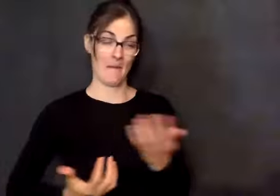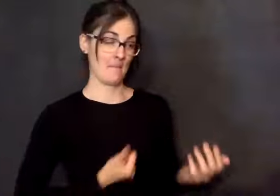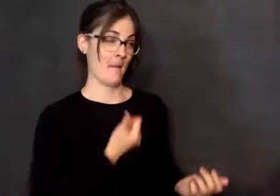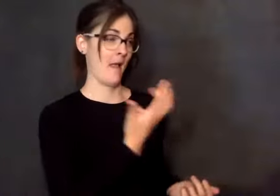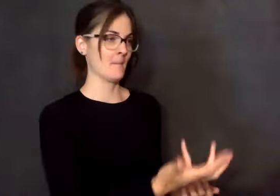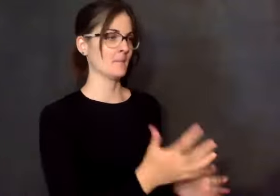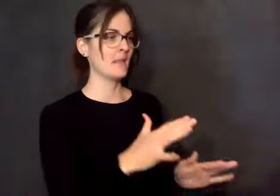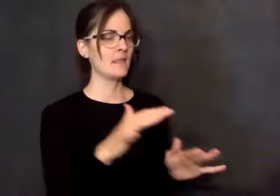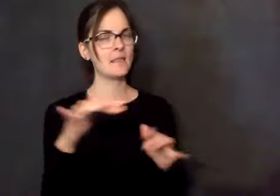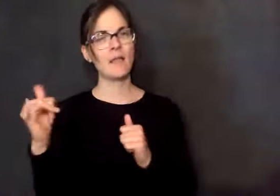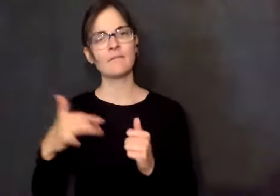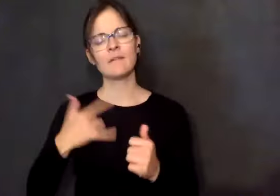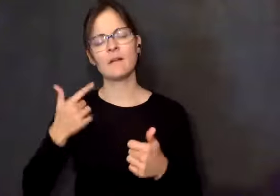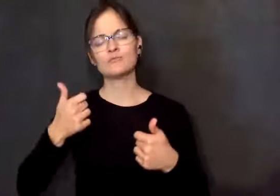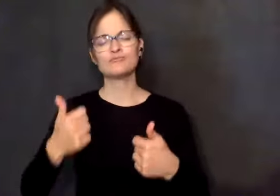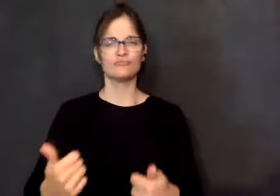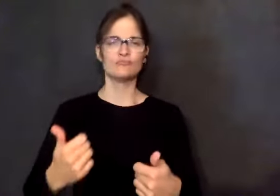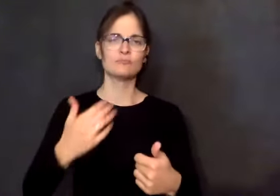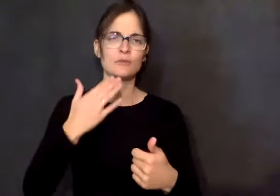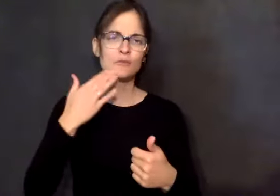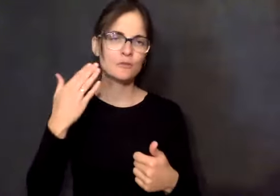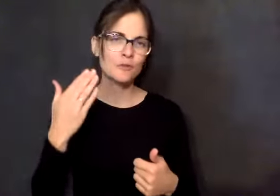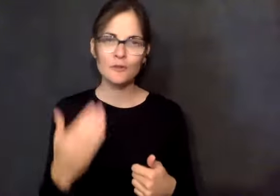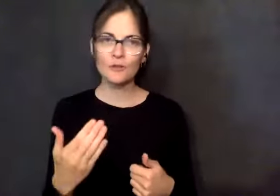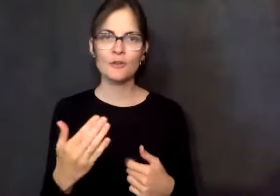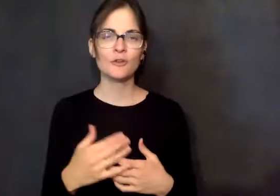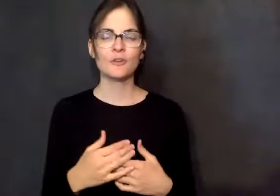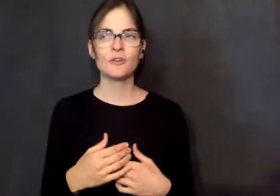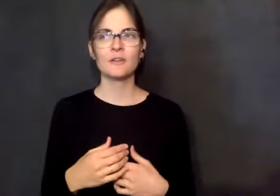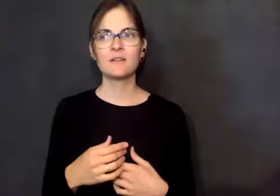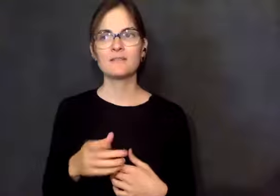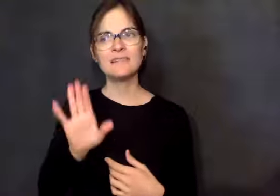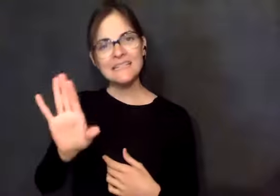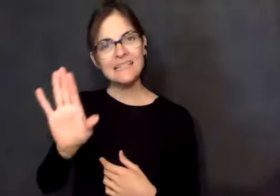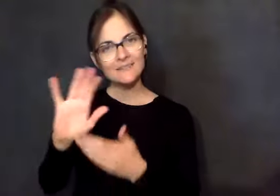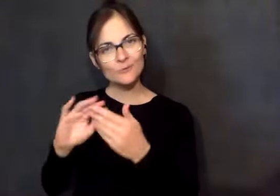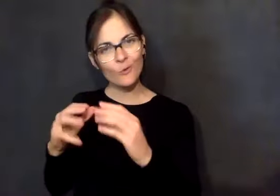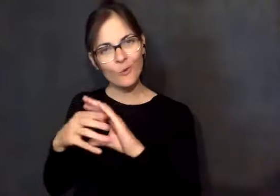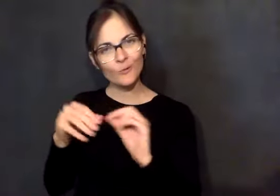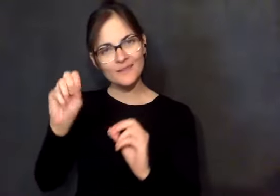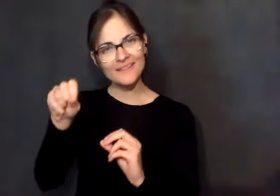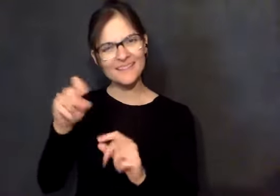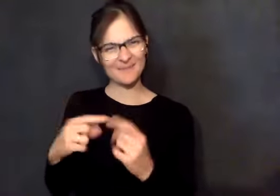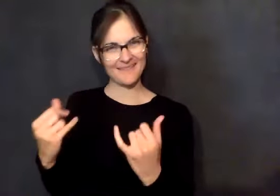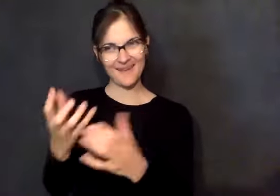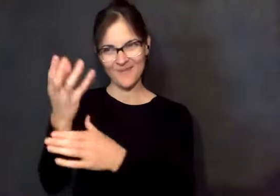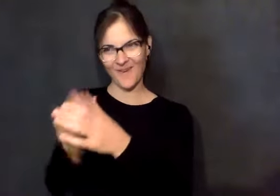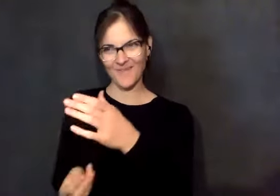And I said, that's your story, but I said, I'm going to relate that story. And the thing that's powerful is he was dying at the time,